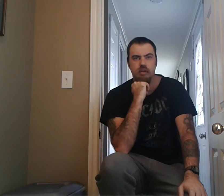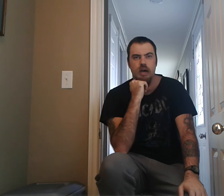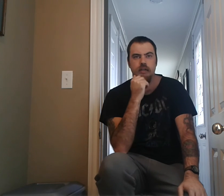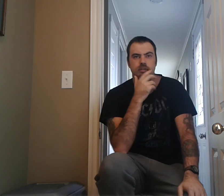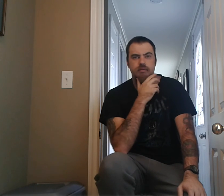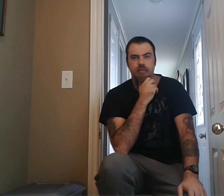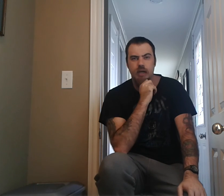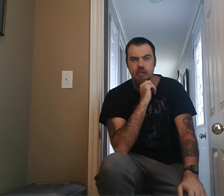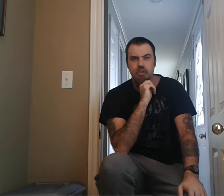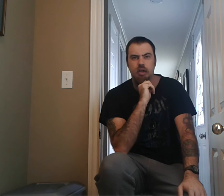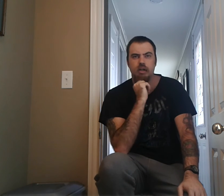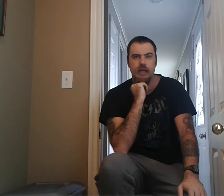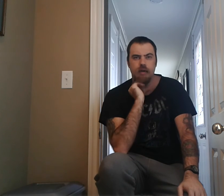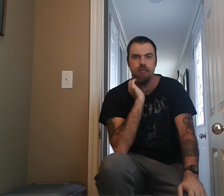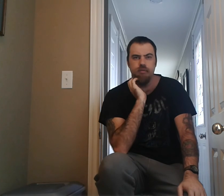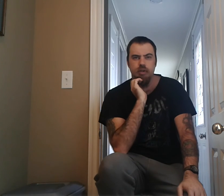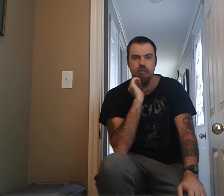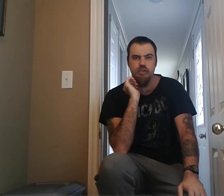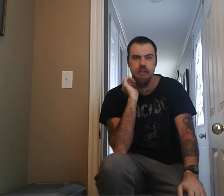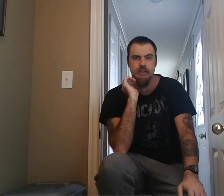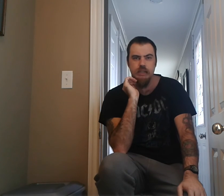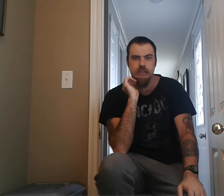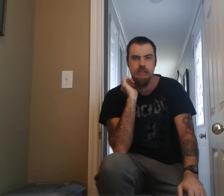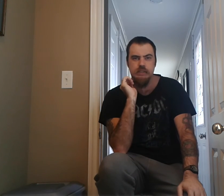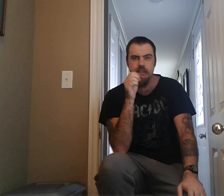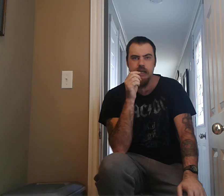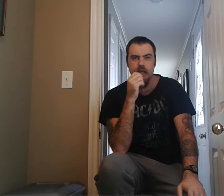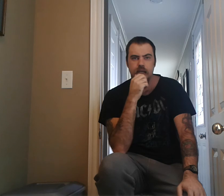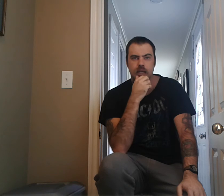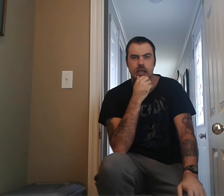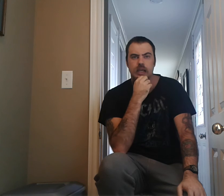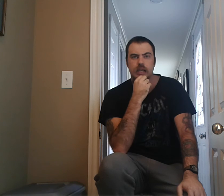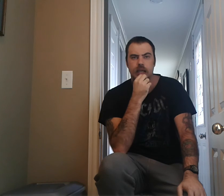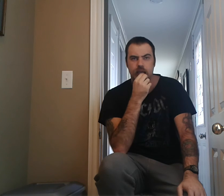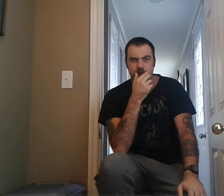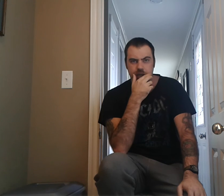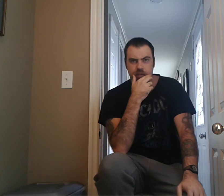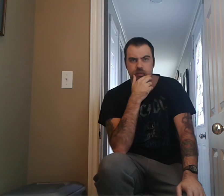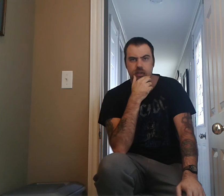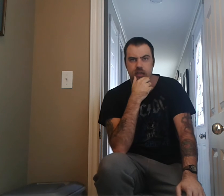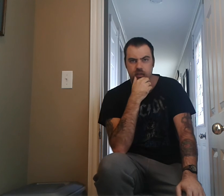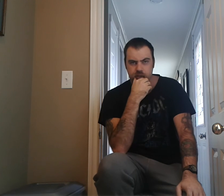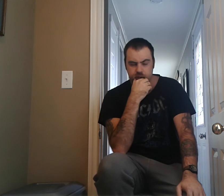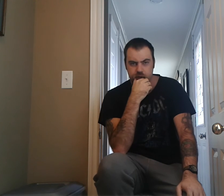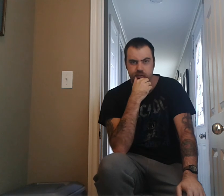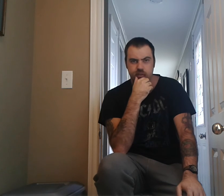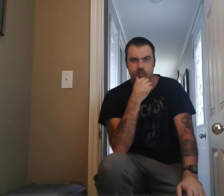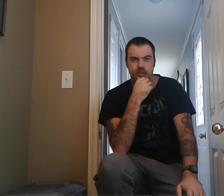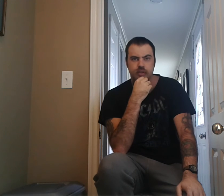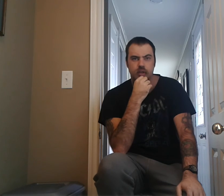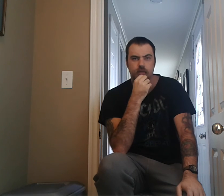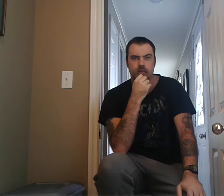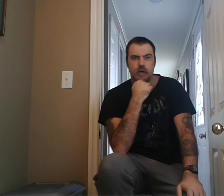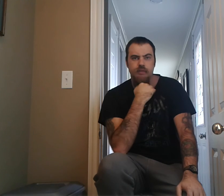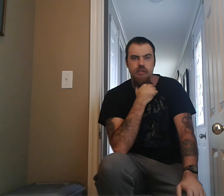Fragile Album Review, which I've done today. And the other one that I've done also was Bachman Turner